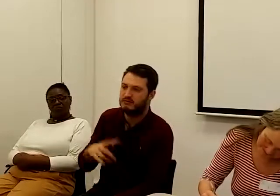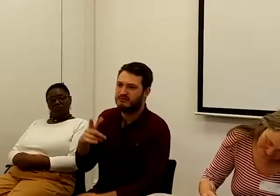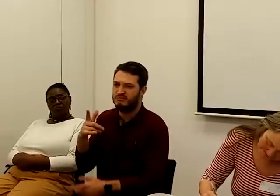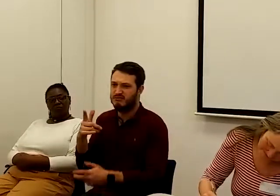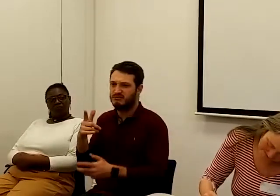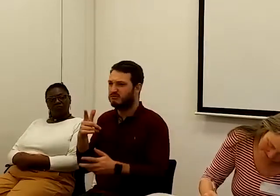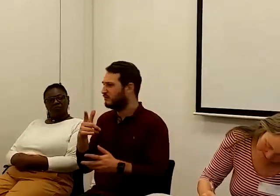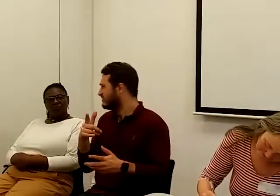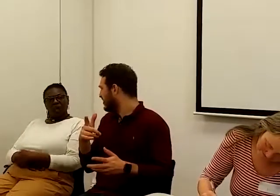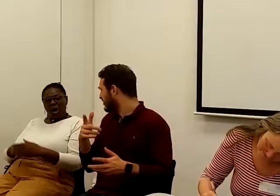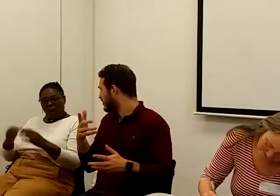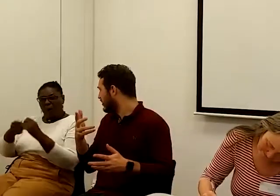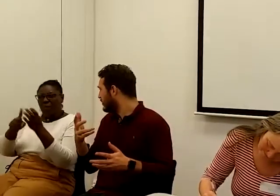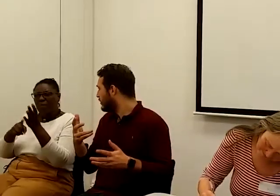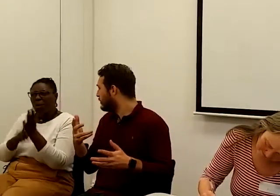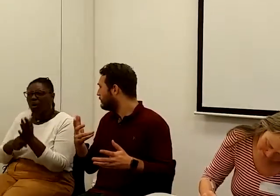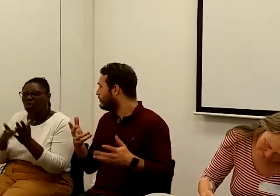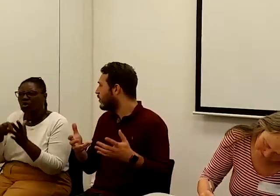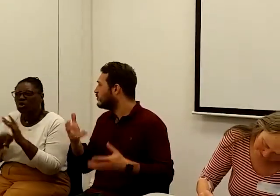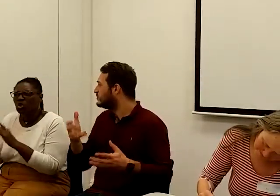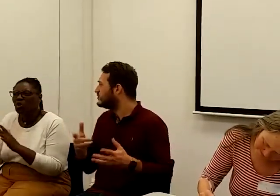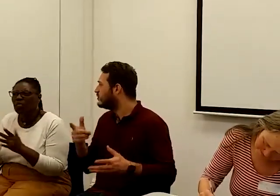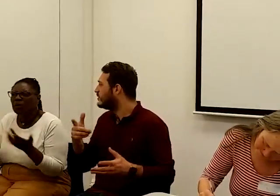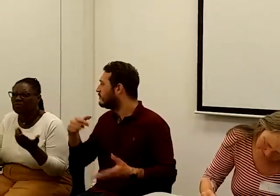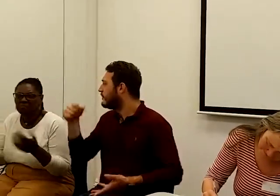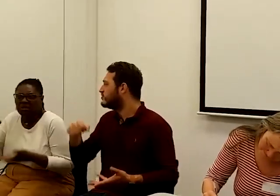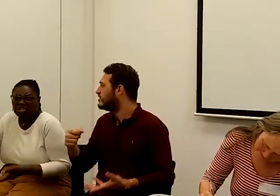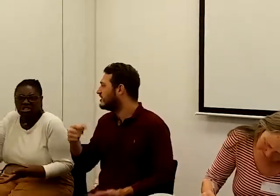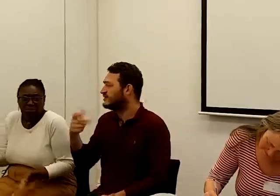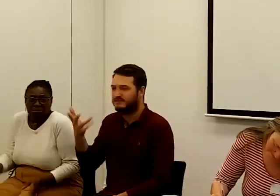make sure this is done if you've seen by the BBC? Sorry.